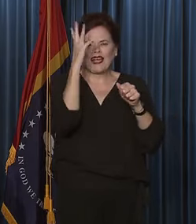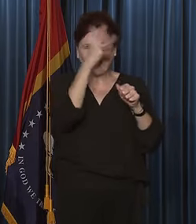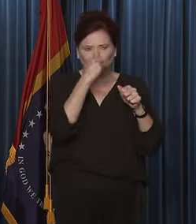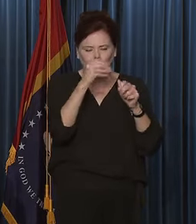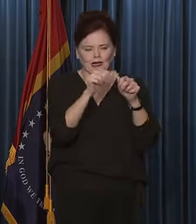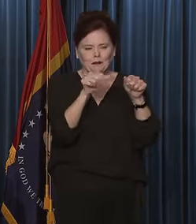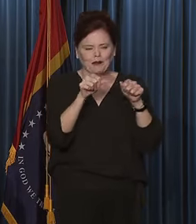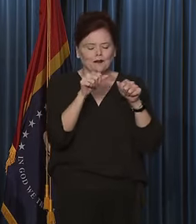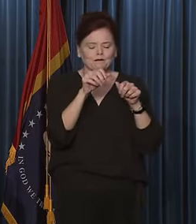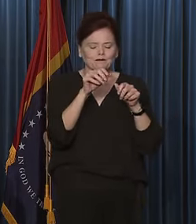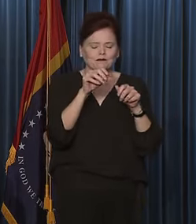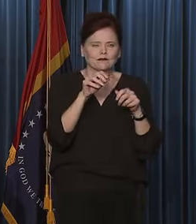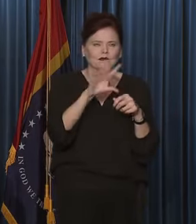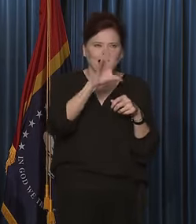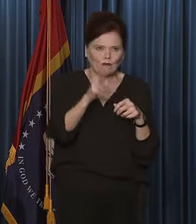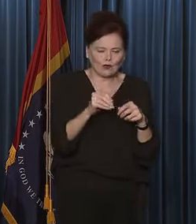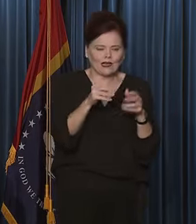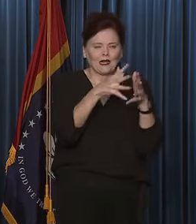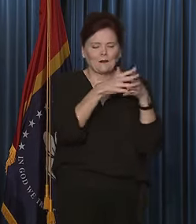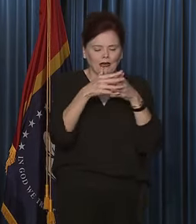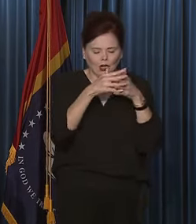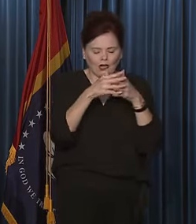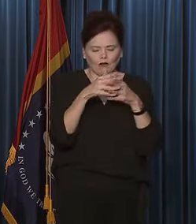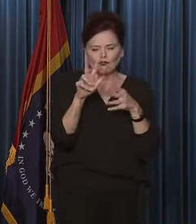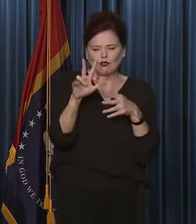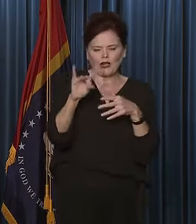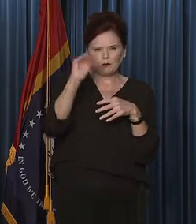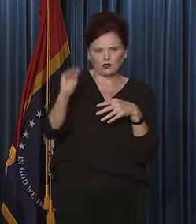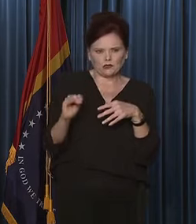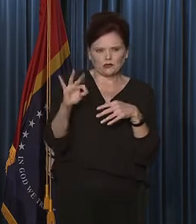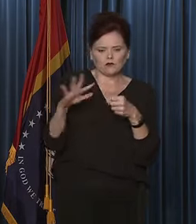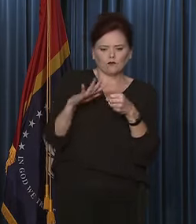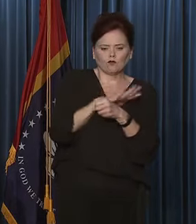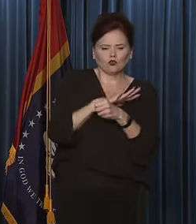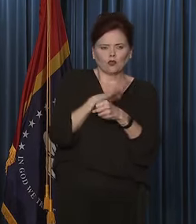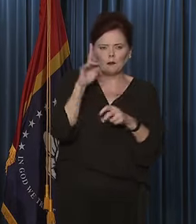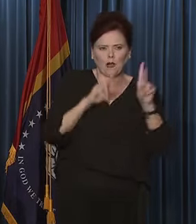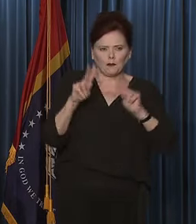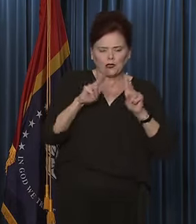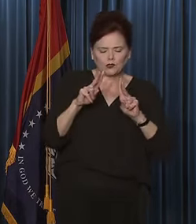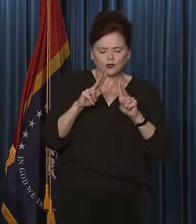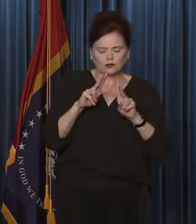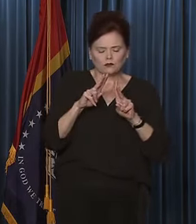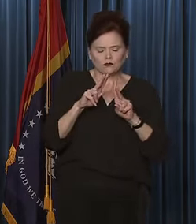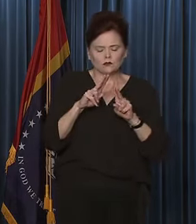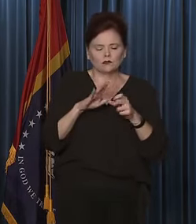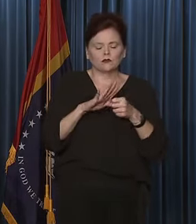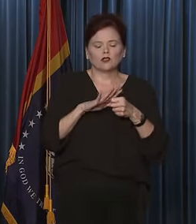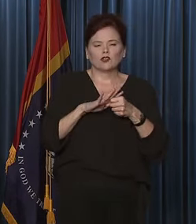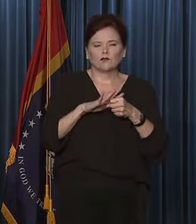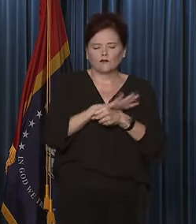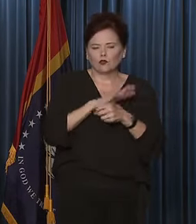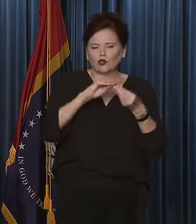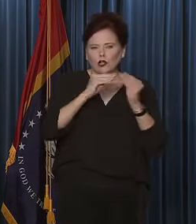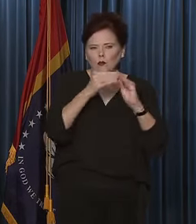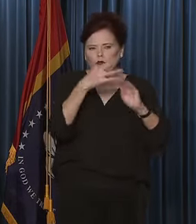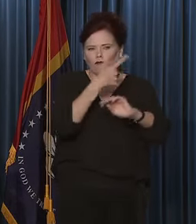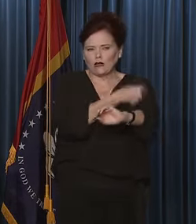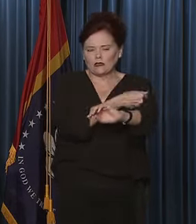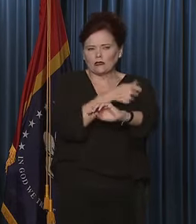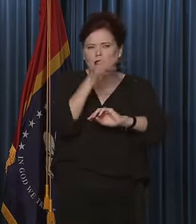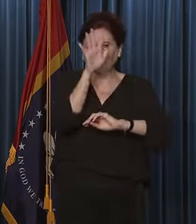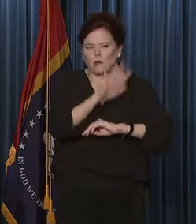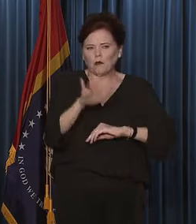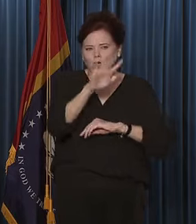about 37 to 38 percent of our total population. Our total number of vaccines, about